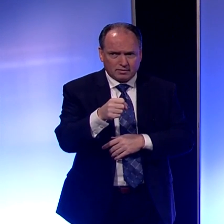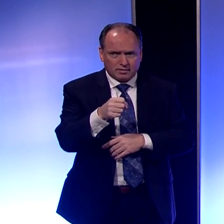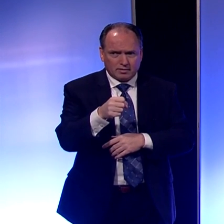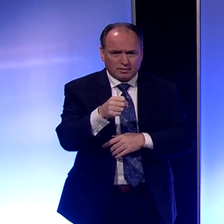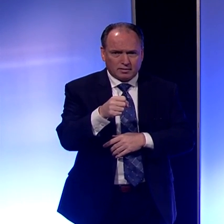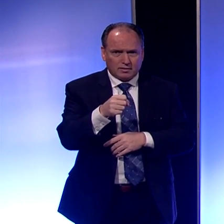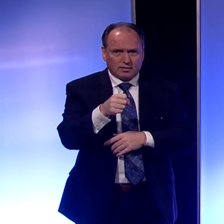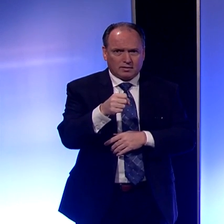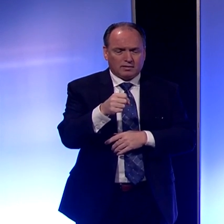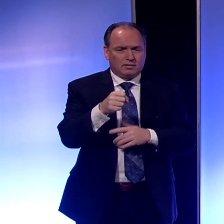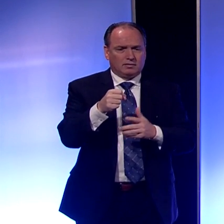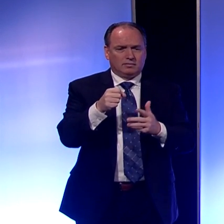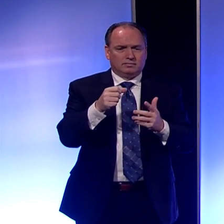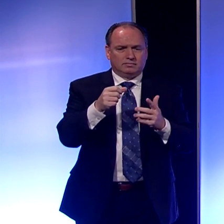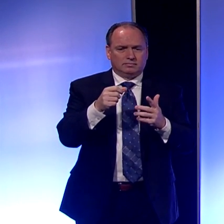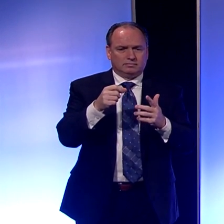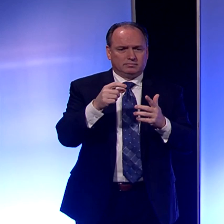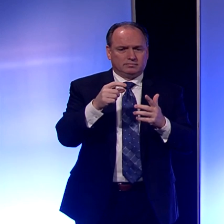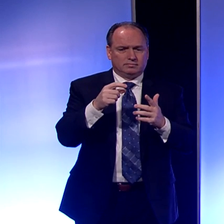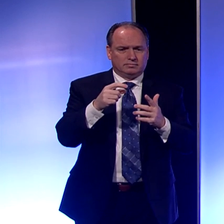you need. of course...